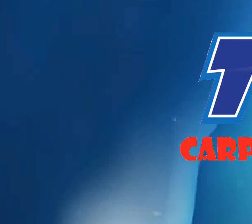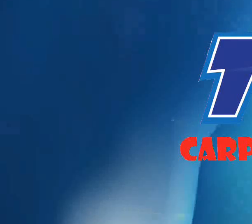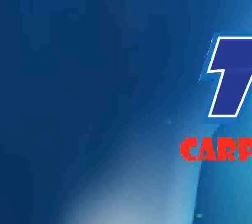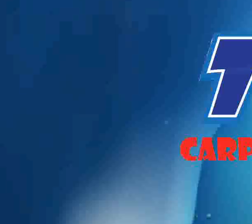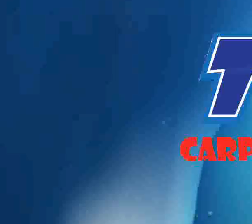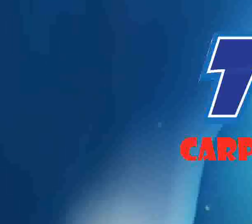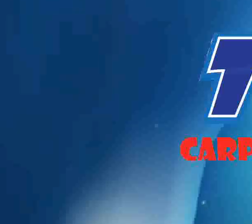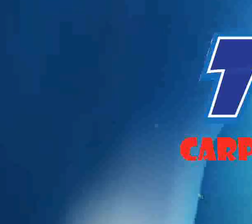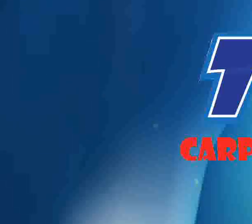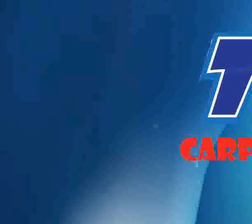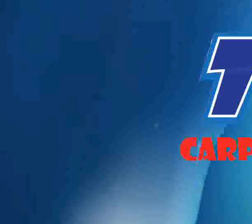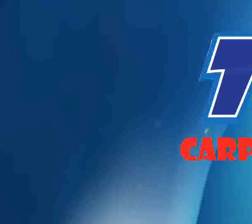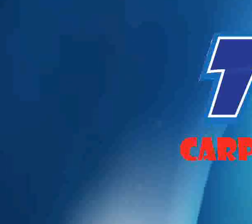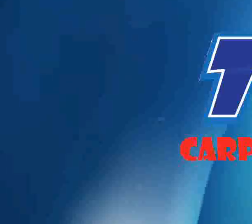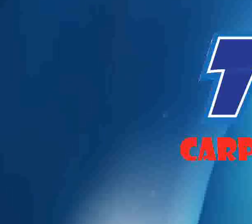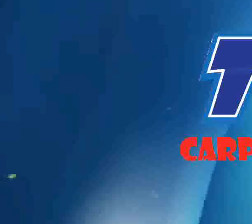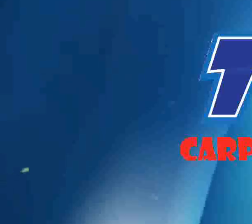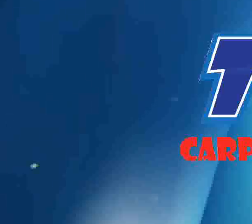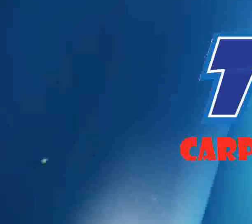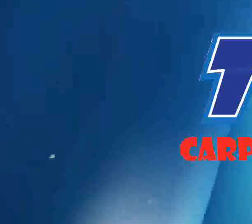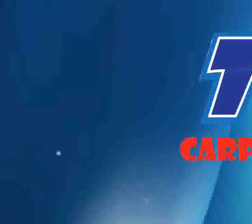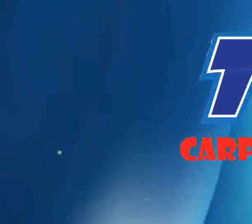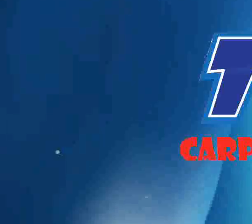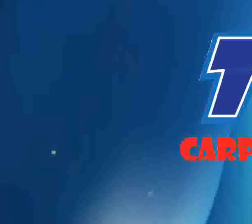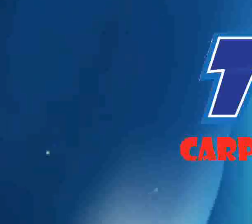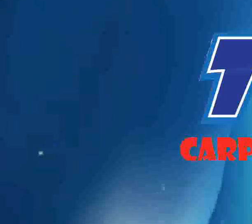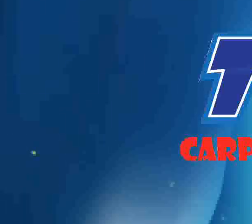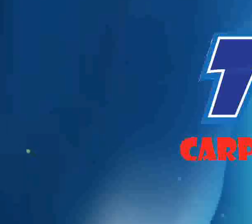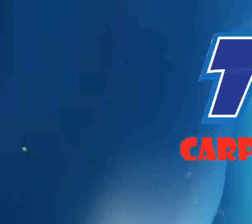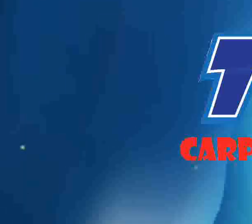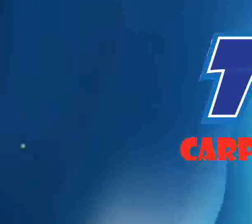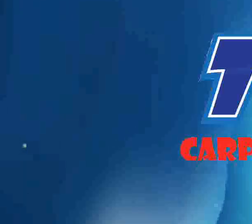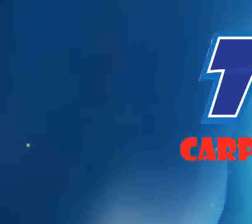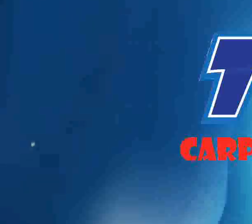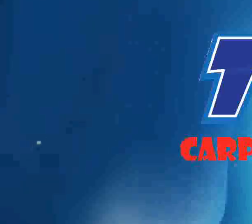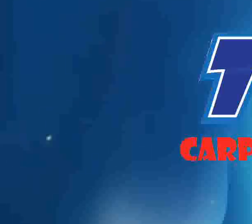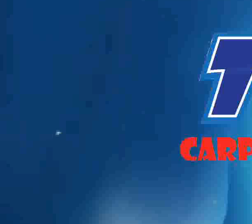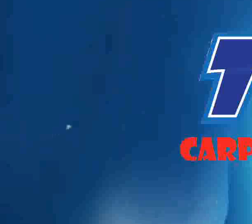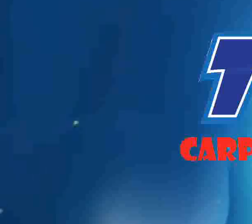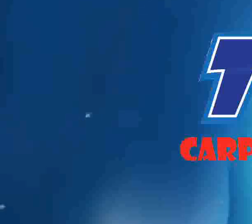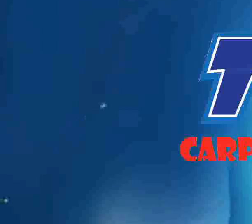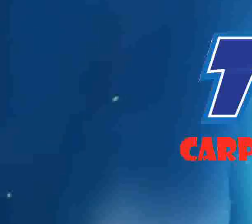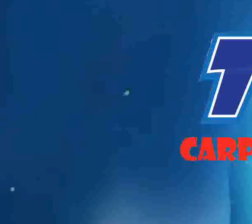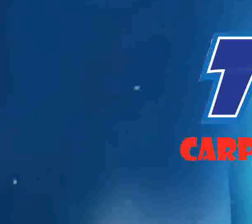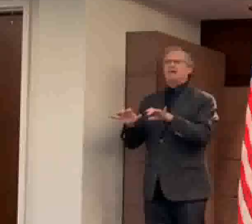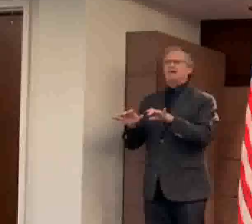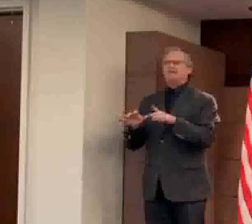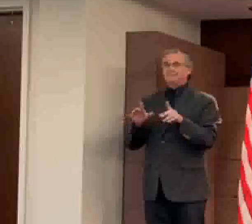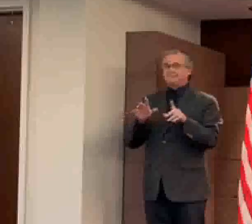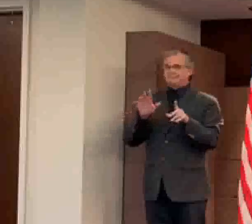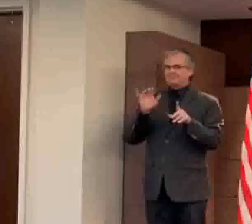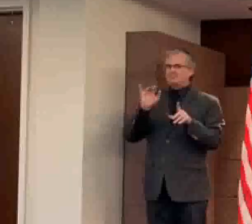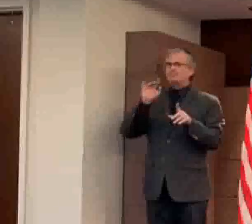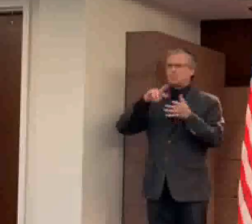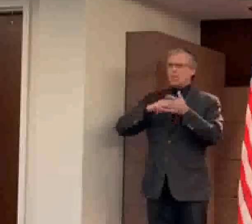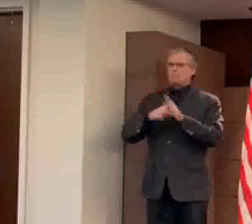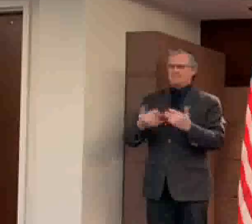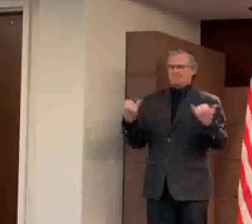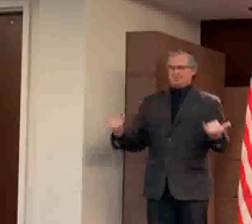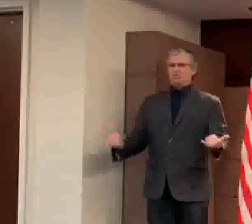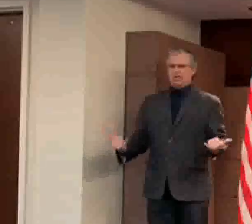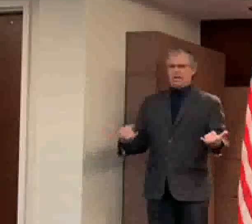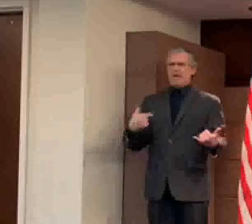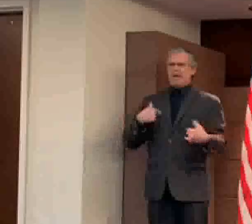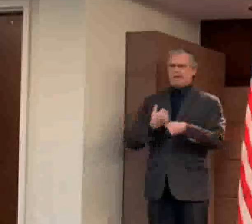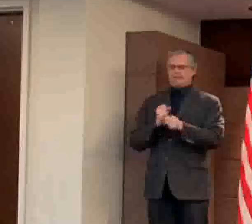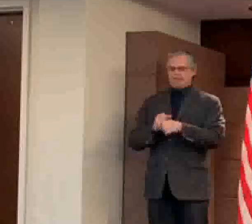Todd's Carpet and Tile Cleaning. Call or text 702-595-0488. Previously, I